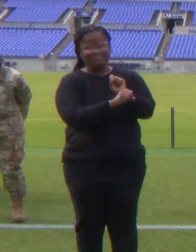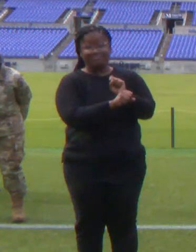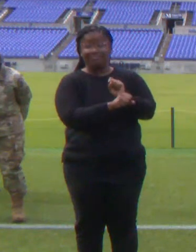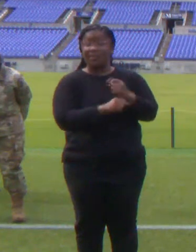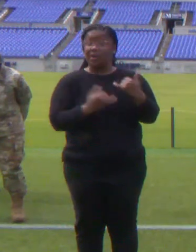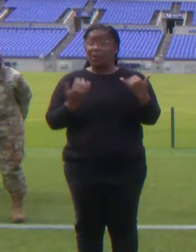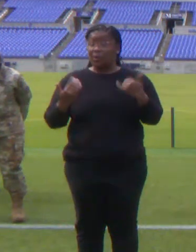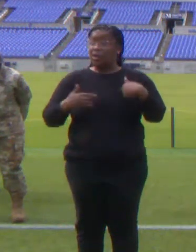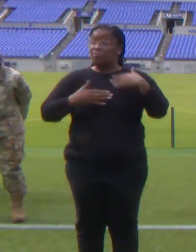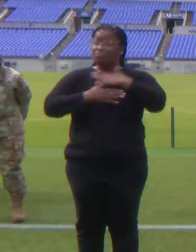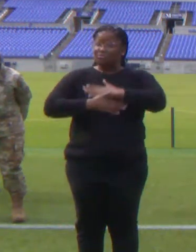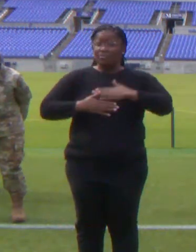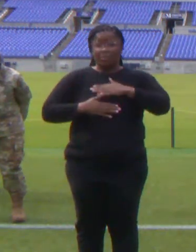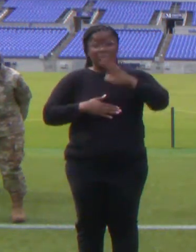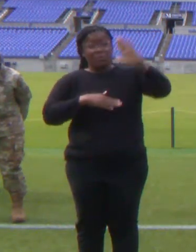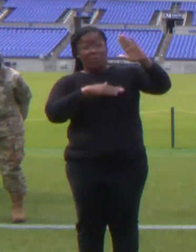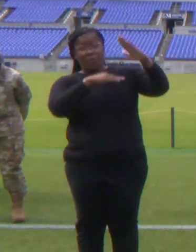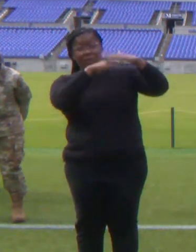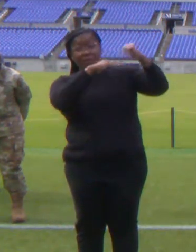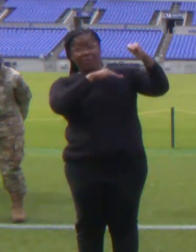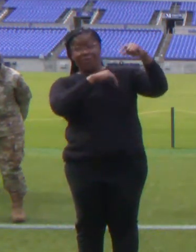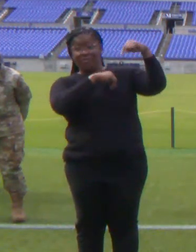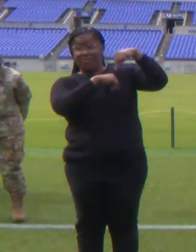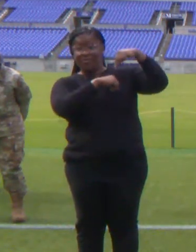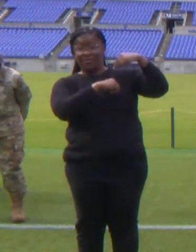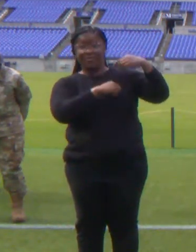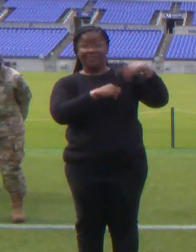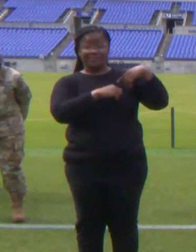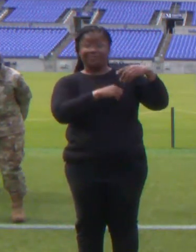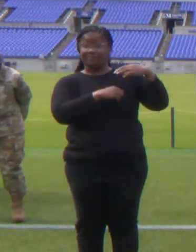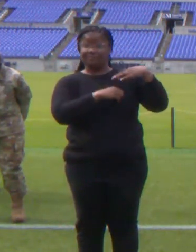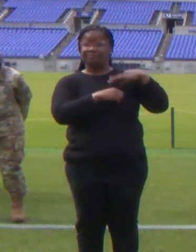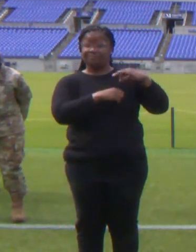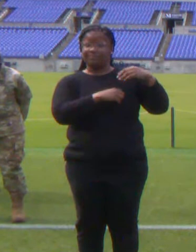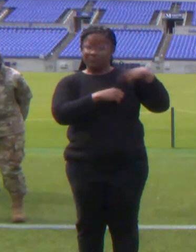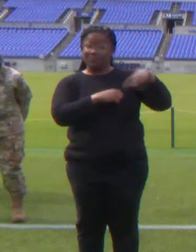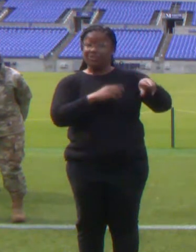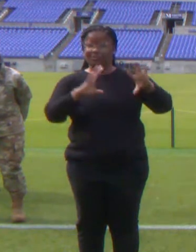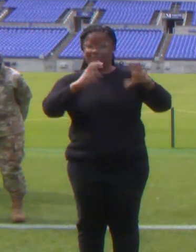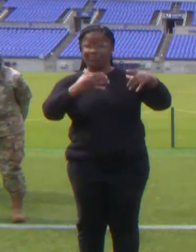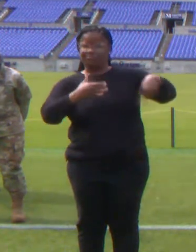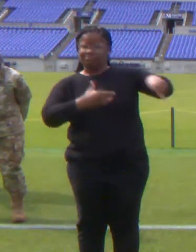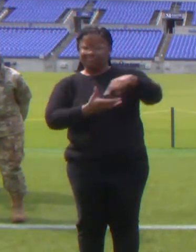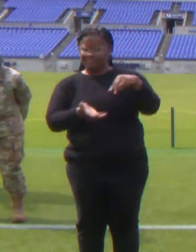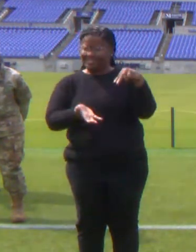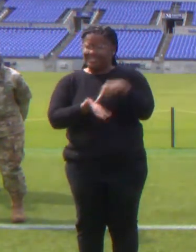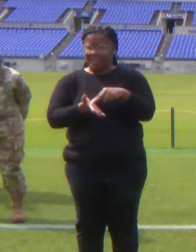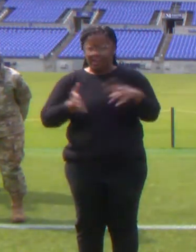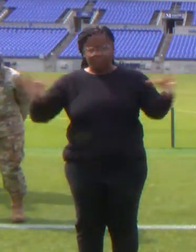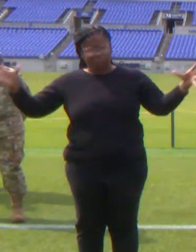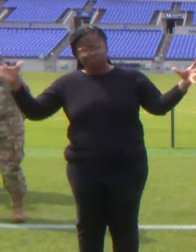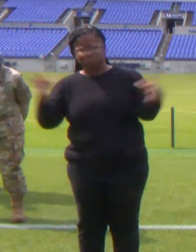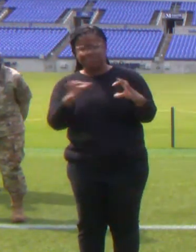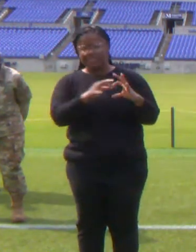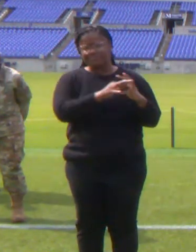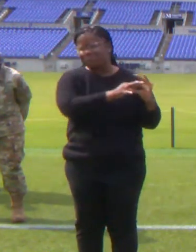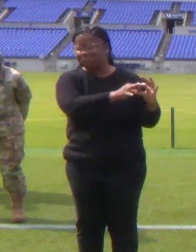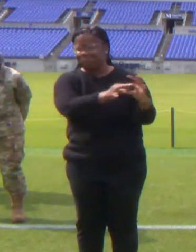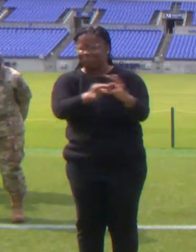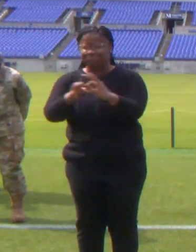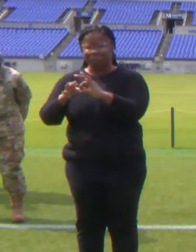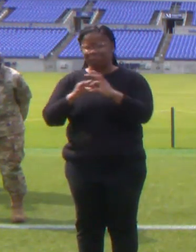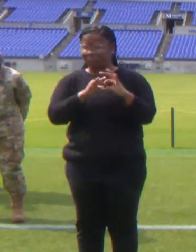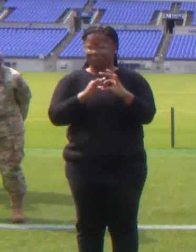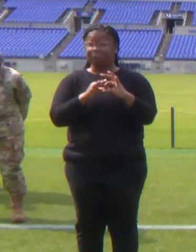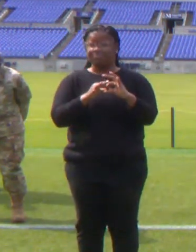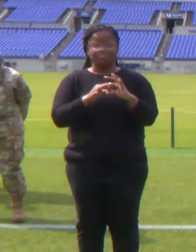your call to the faith community to come together and to stand shoulder to shoulder, speaking well of